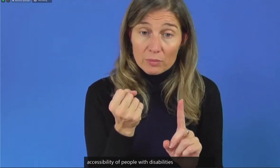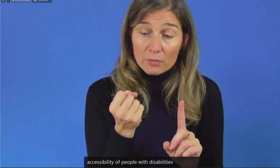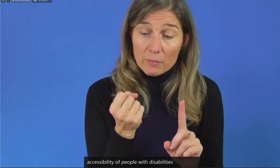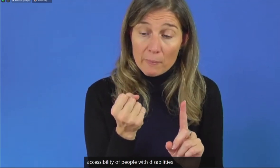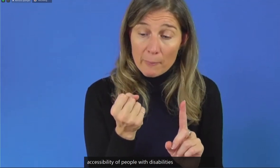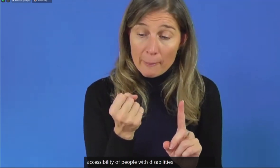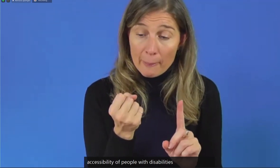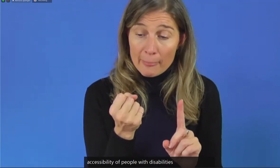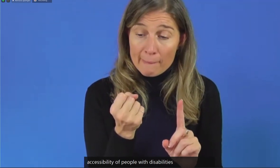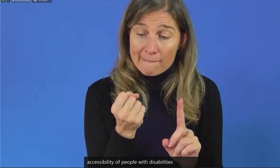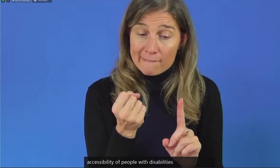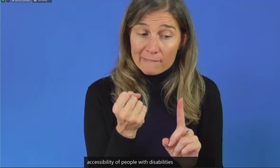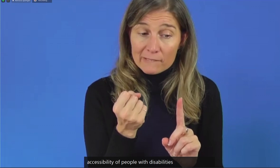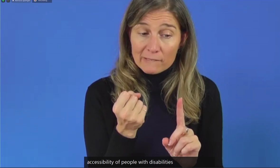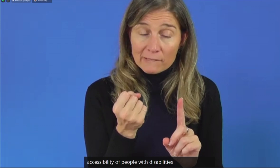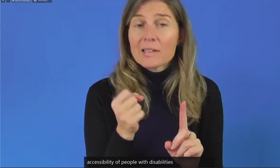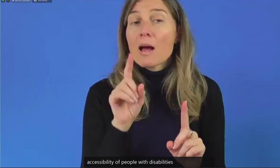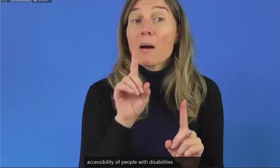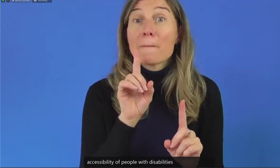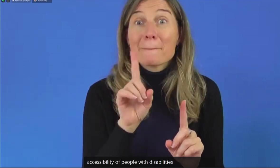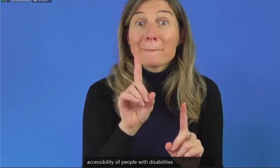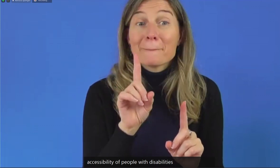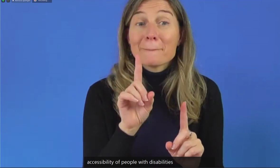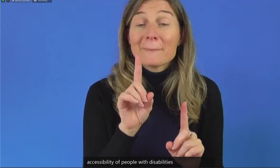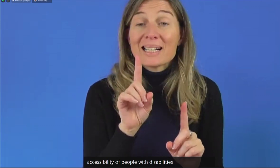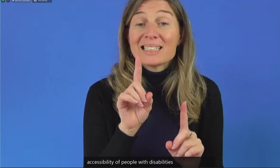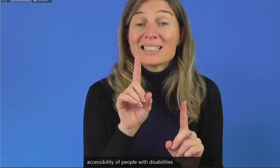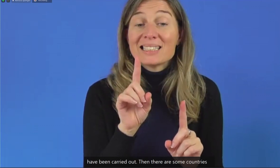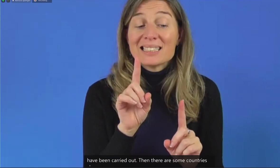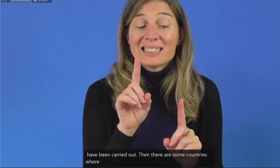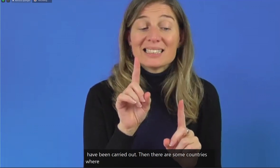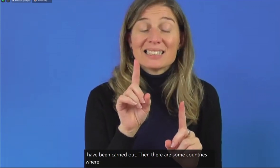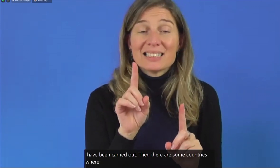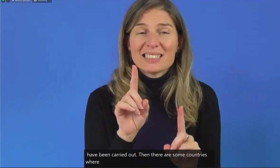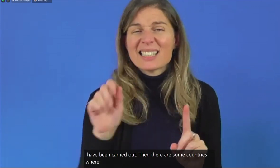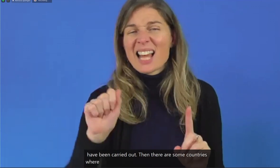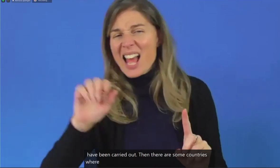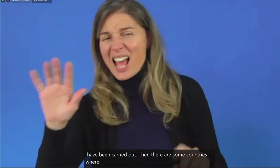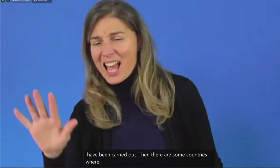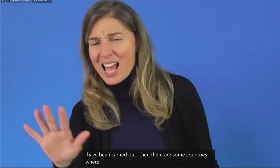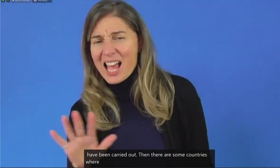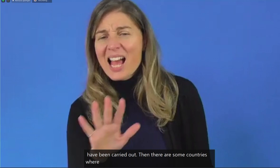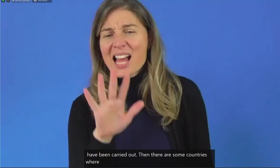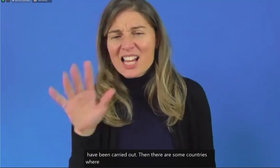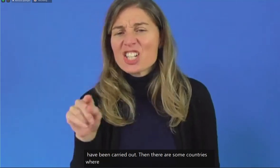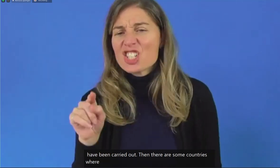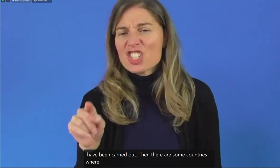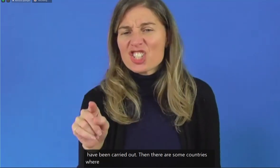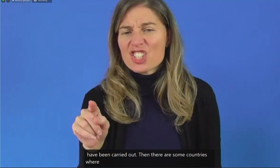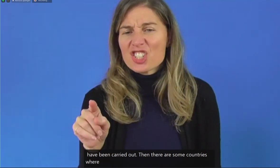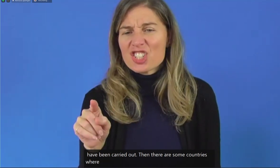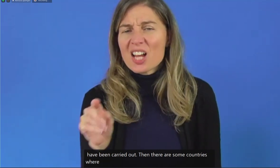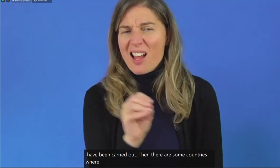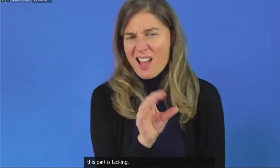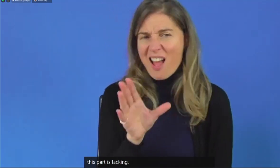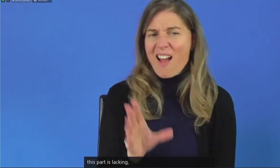part is lacking, mainly in Asia and Africa, not just Asia and Africa, in